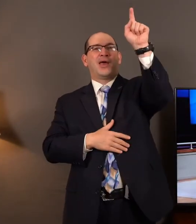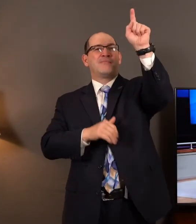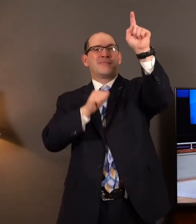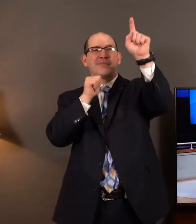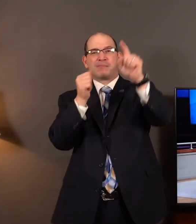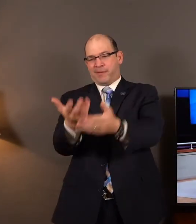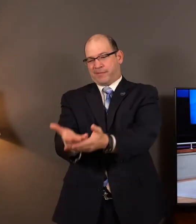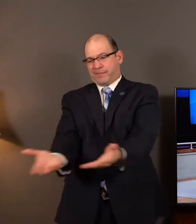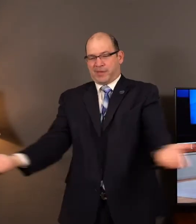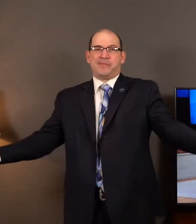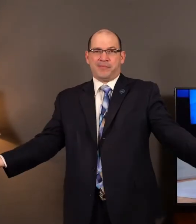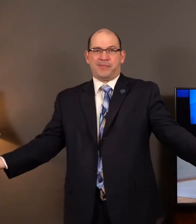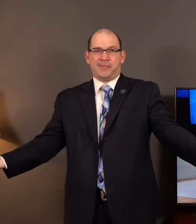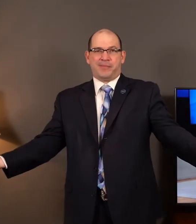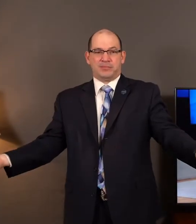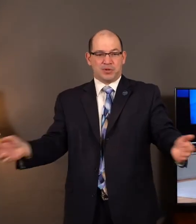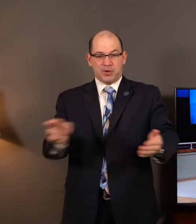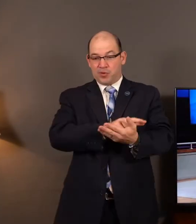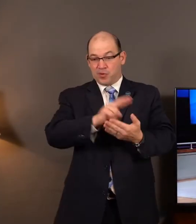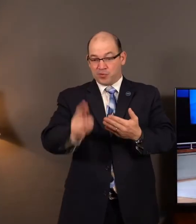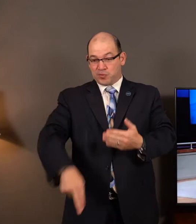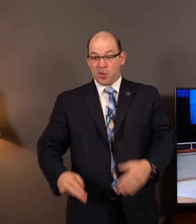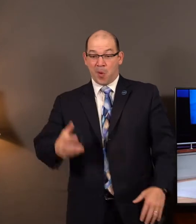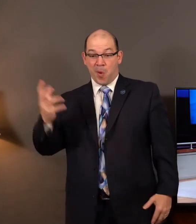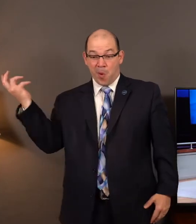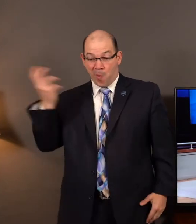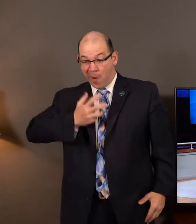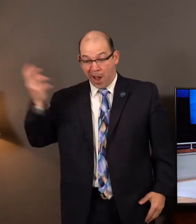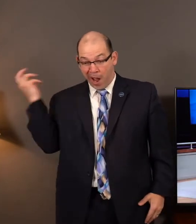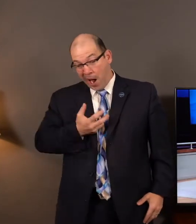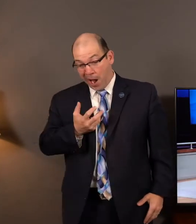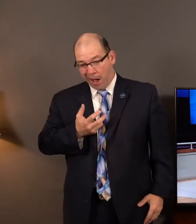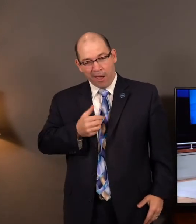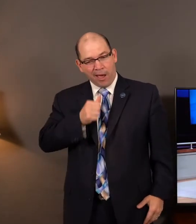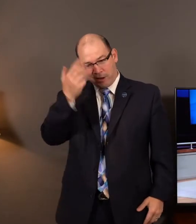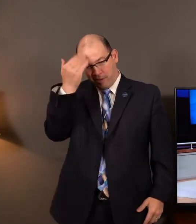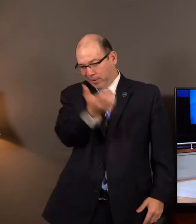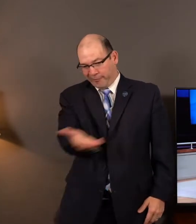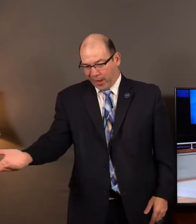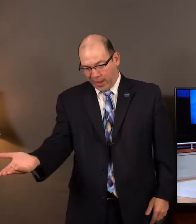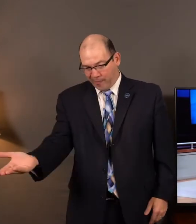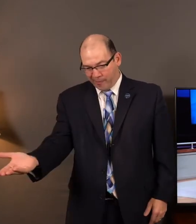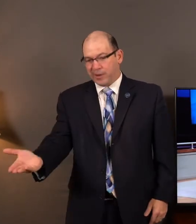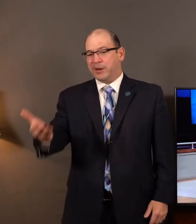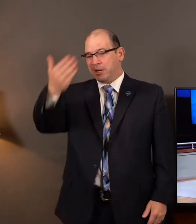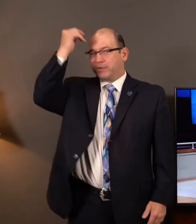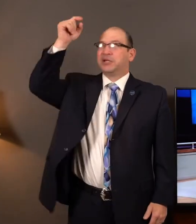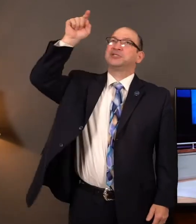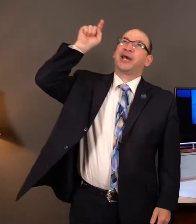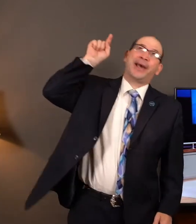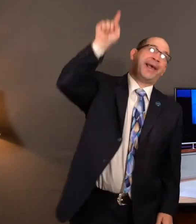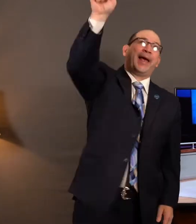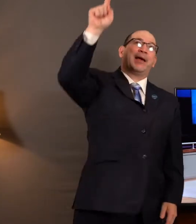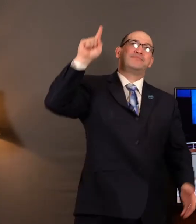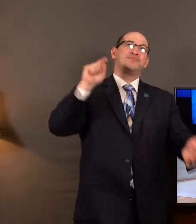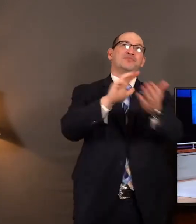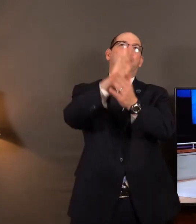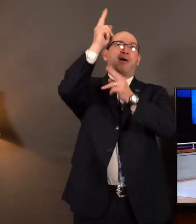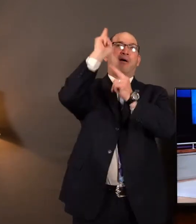So that when the work is accomplished, it is obvious that is something that God did. And it is all to his honor and to